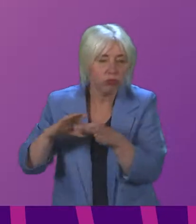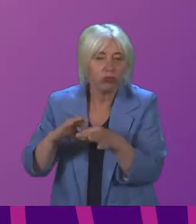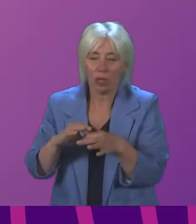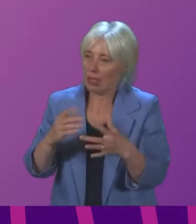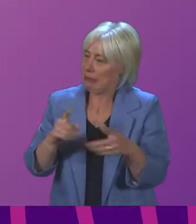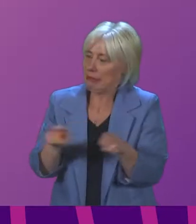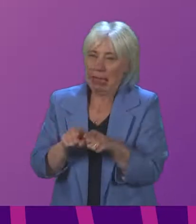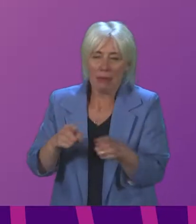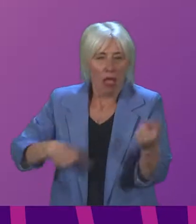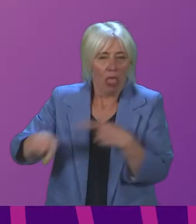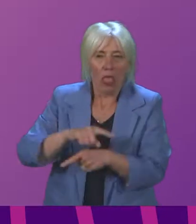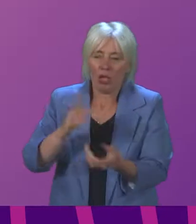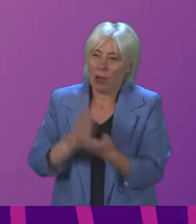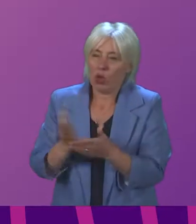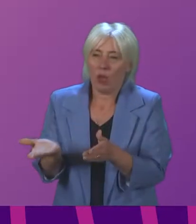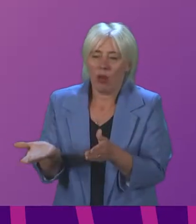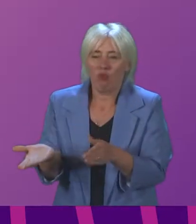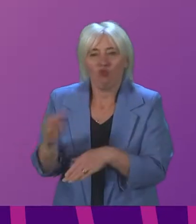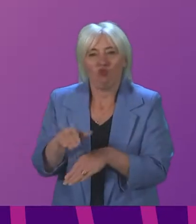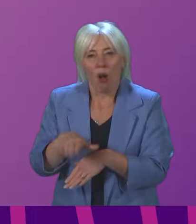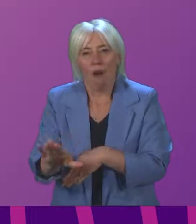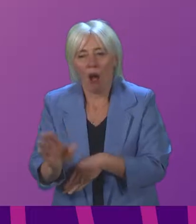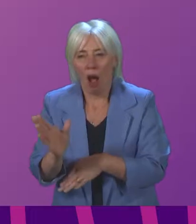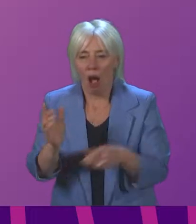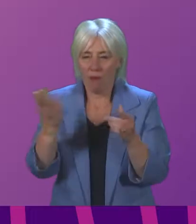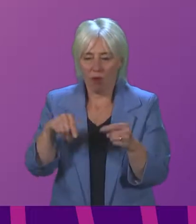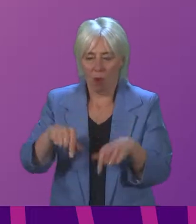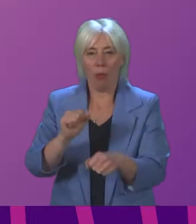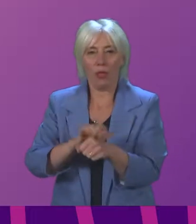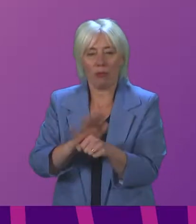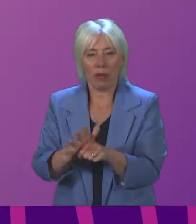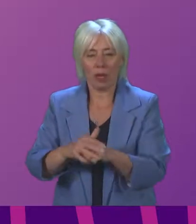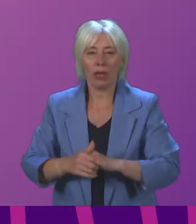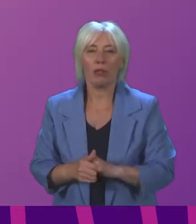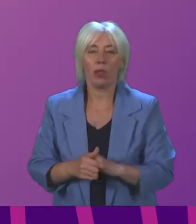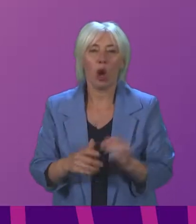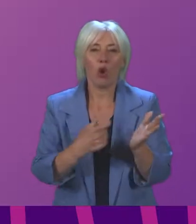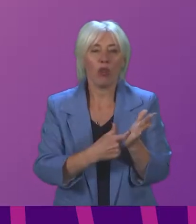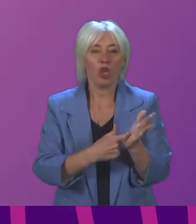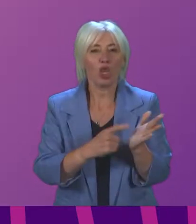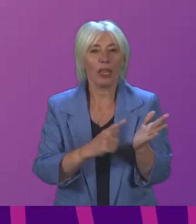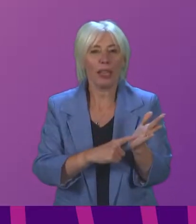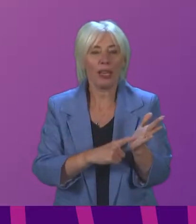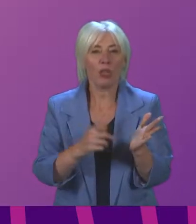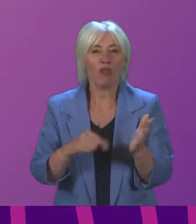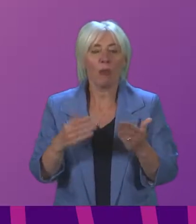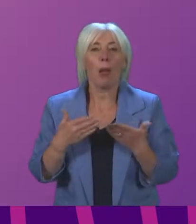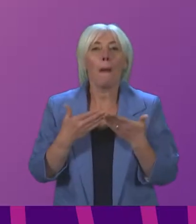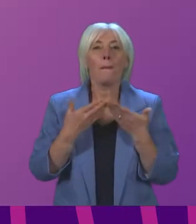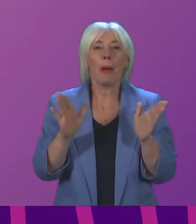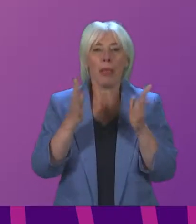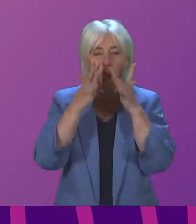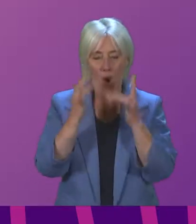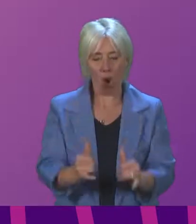from this brutal pandemic. Thank you. Thank you. Thank And I call on Richard Leonard to speak on behalf of the Public Audit Committee.